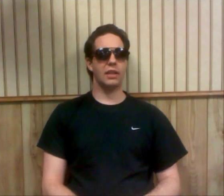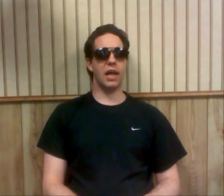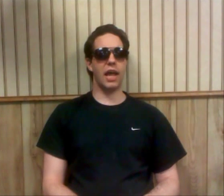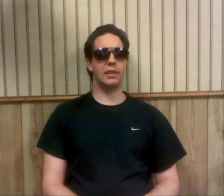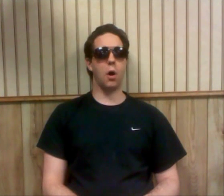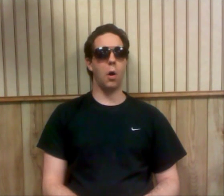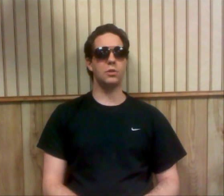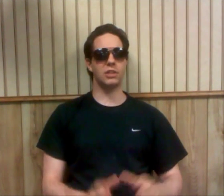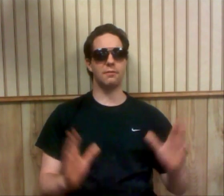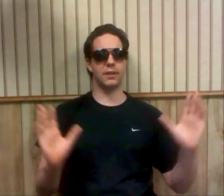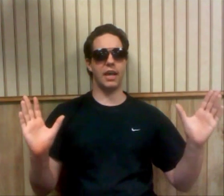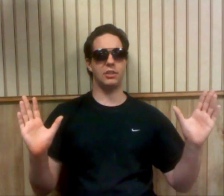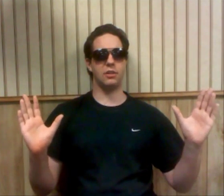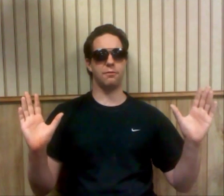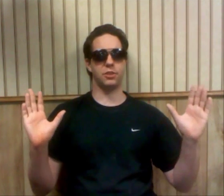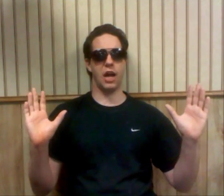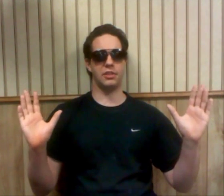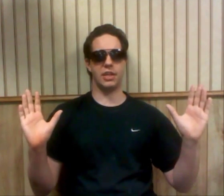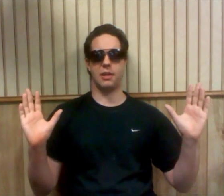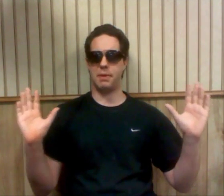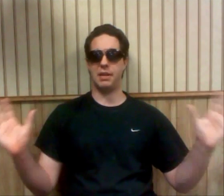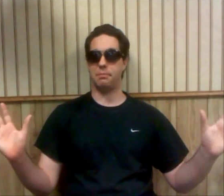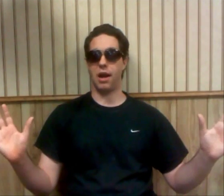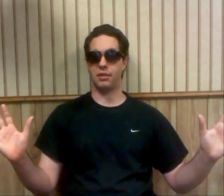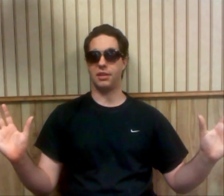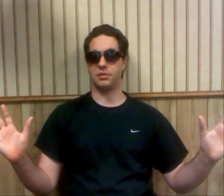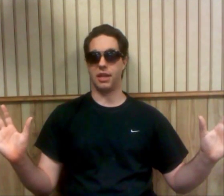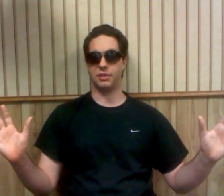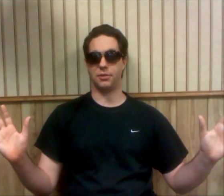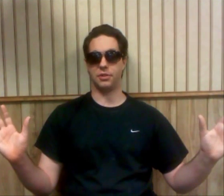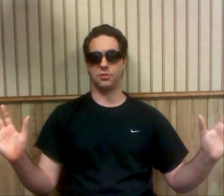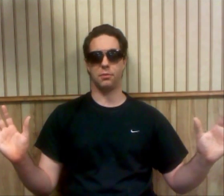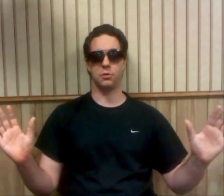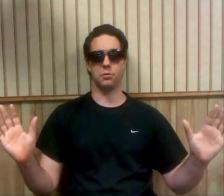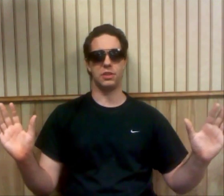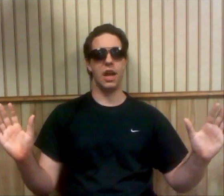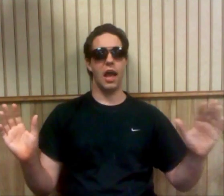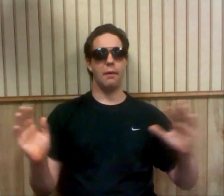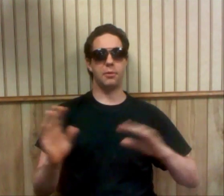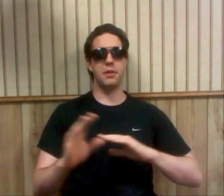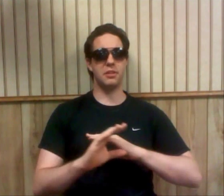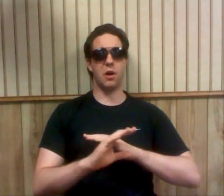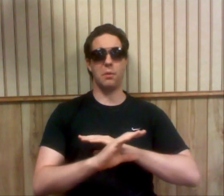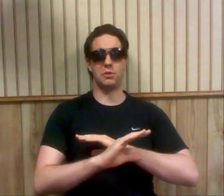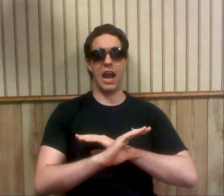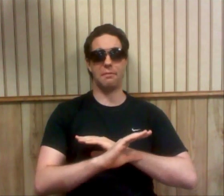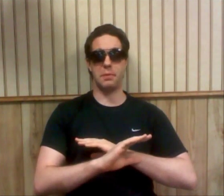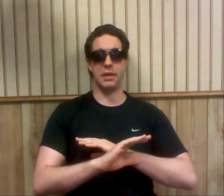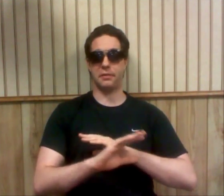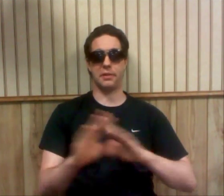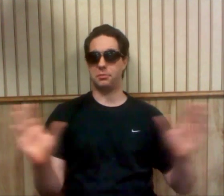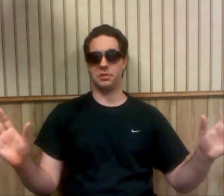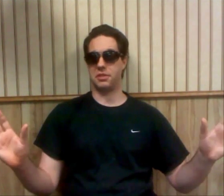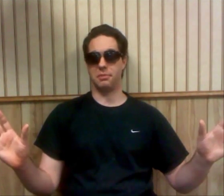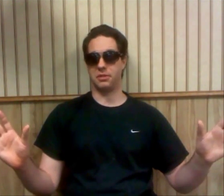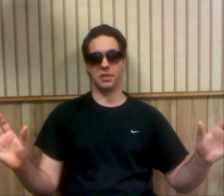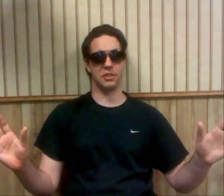Like, the whole justification for John Cena beating Brock Lesnar last year at Extreme Rules, which pretty much almost everybody agrees was a dumb decision.